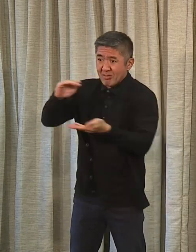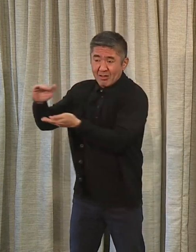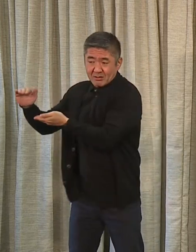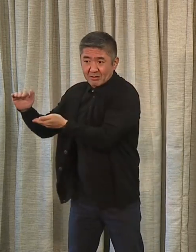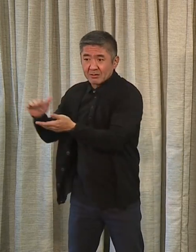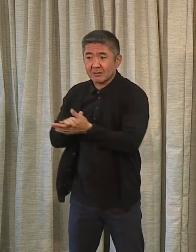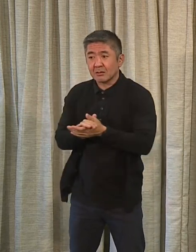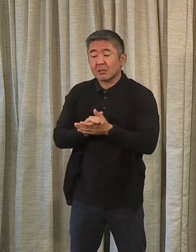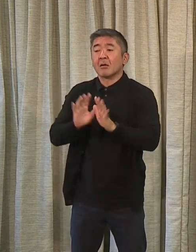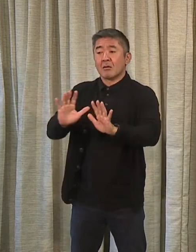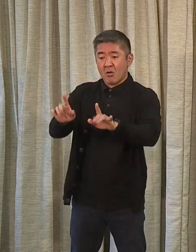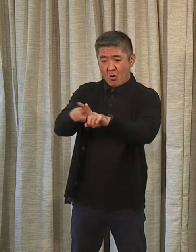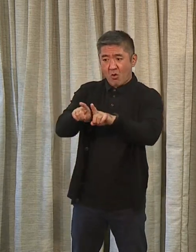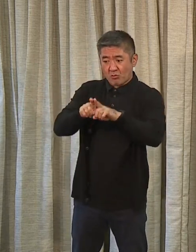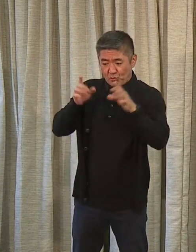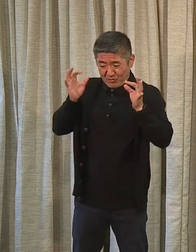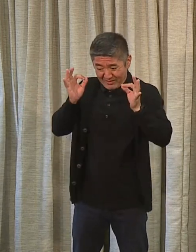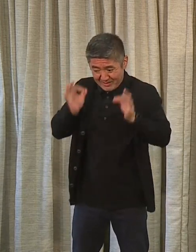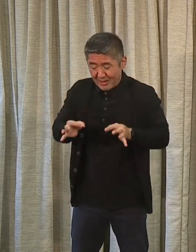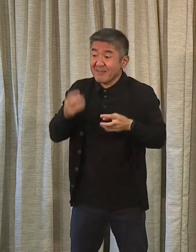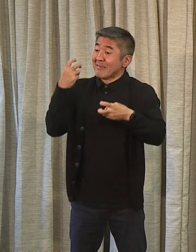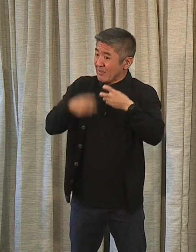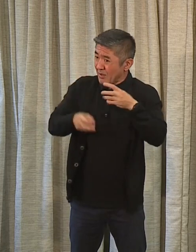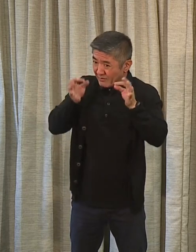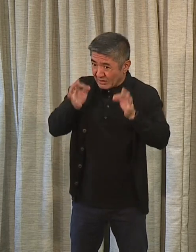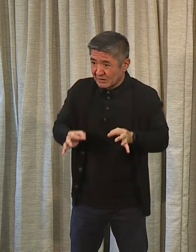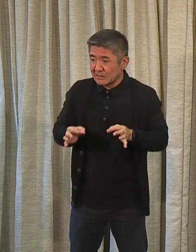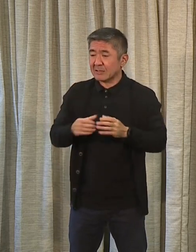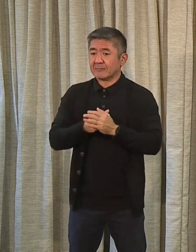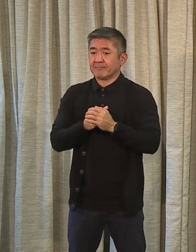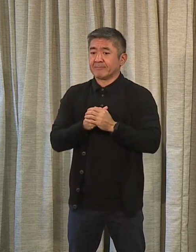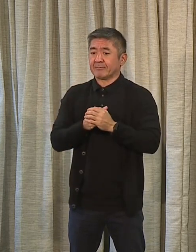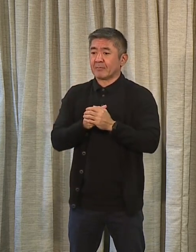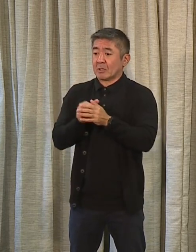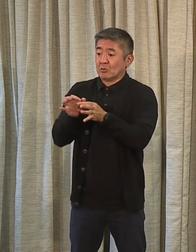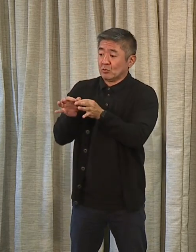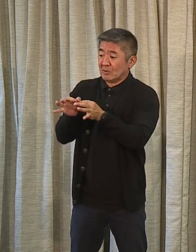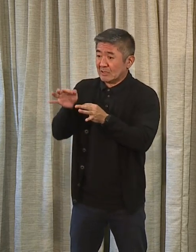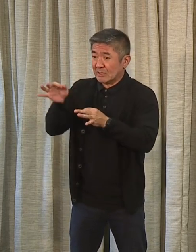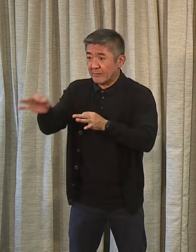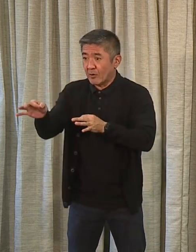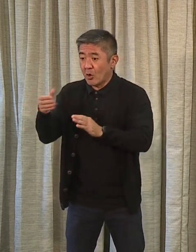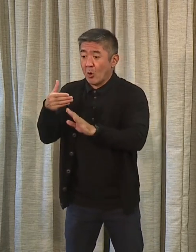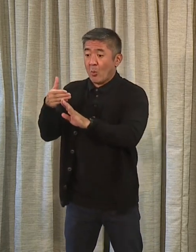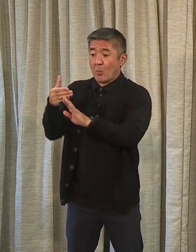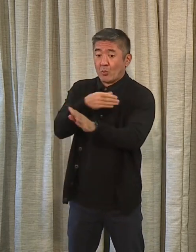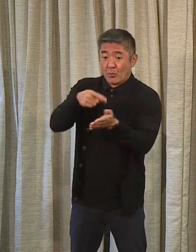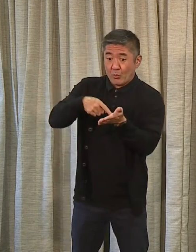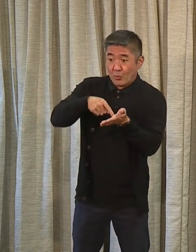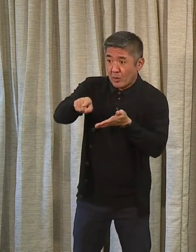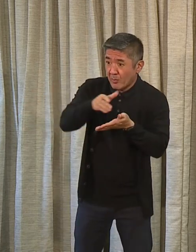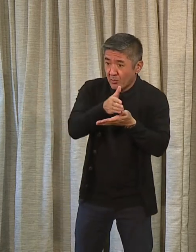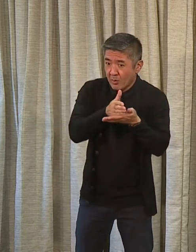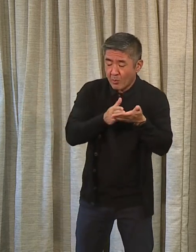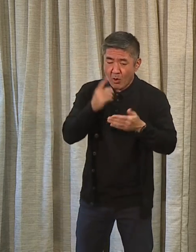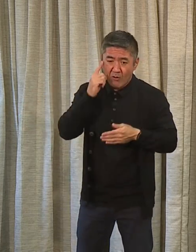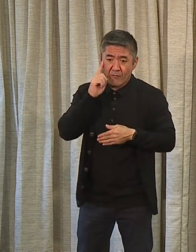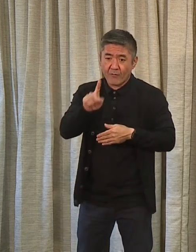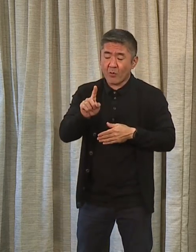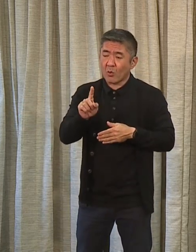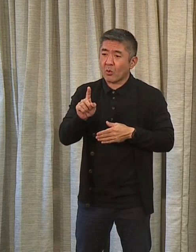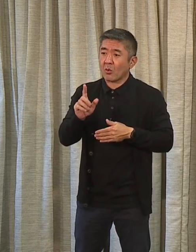made the very tough decision this year to defer the prepayment portion of our